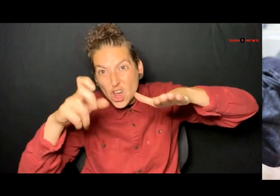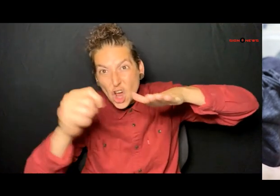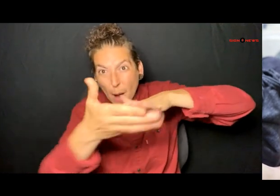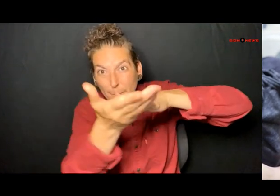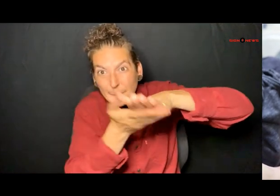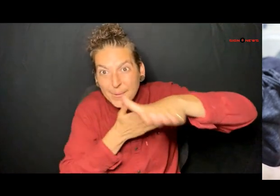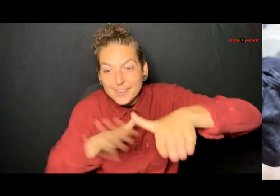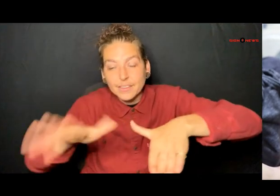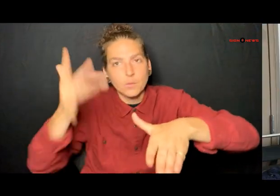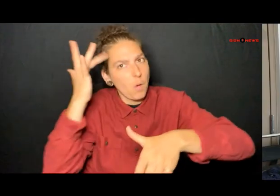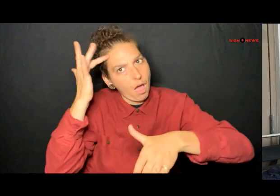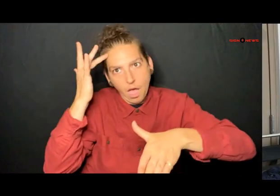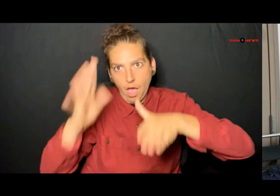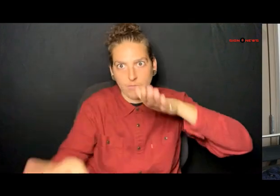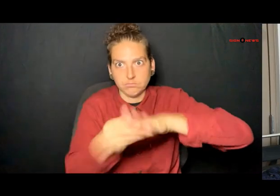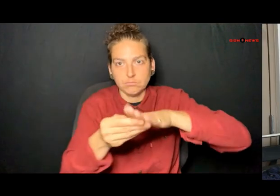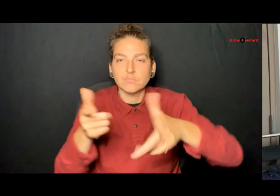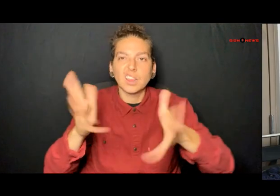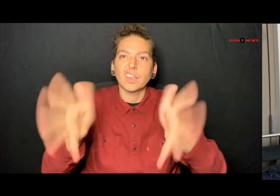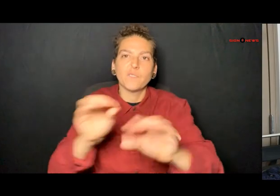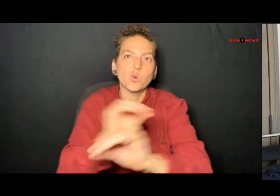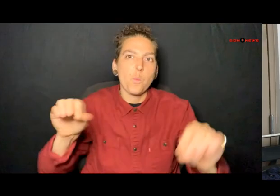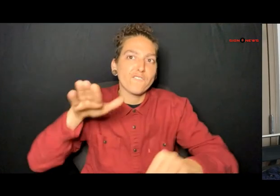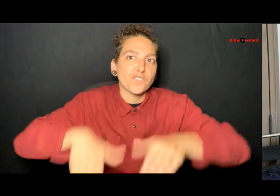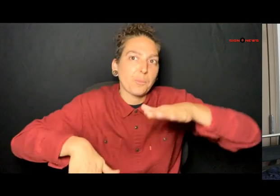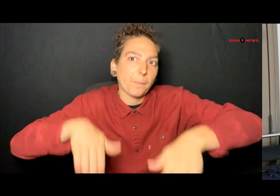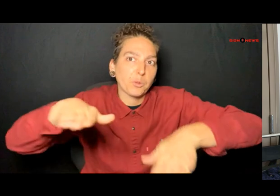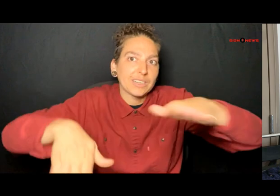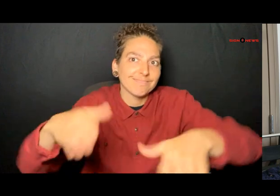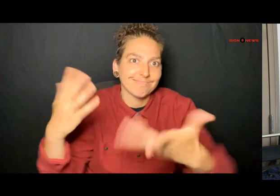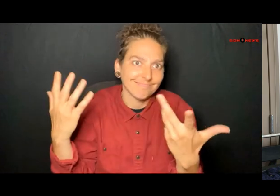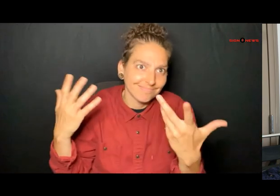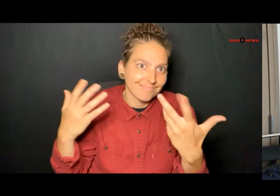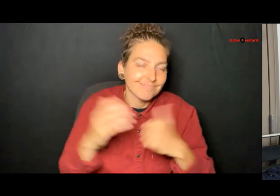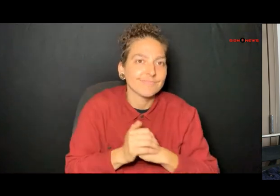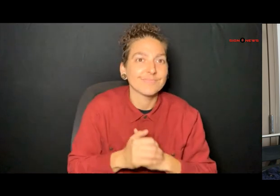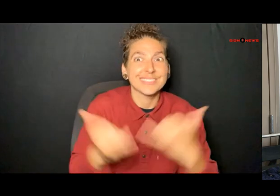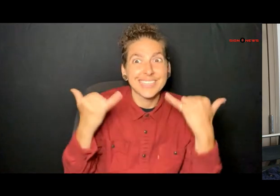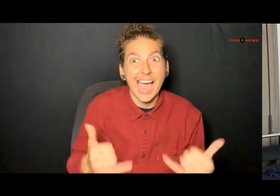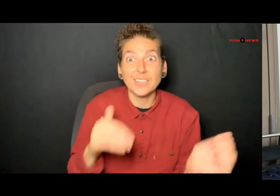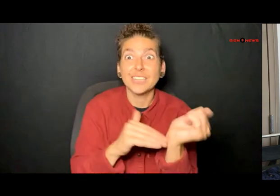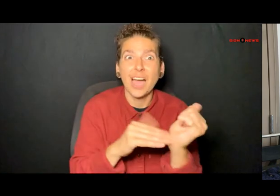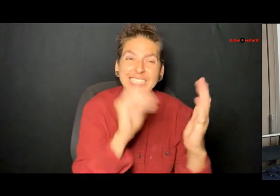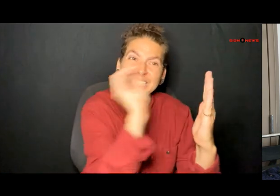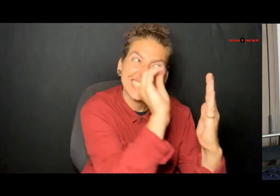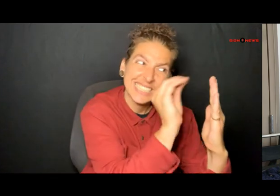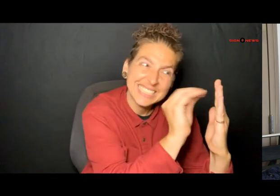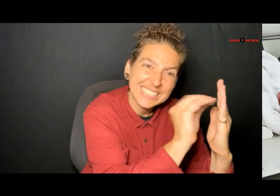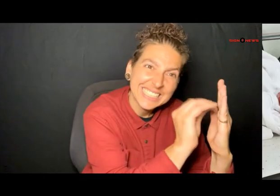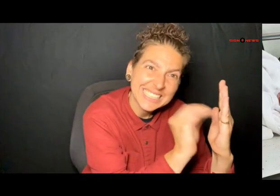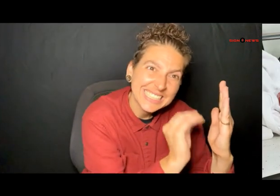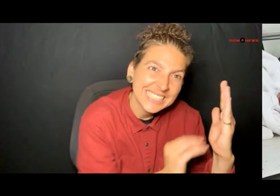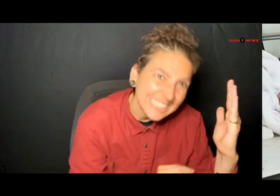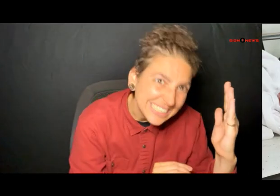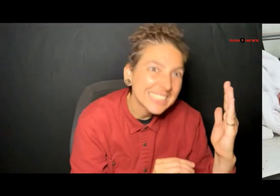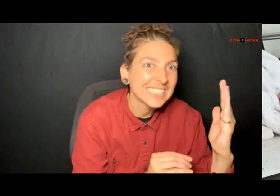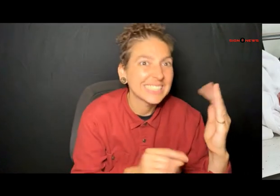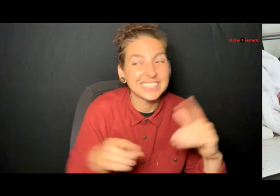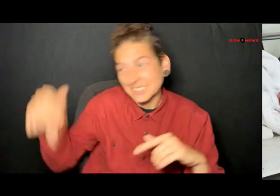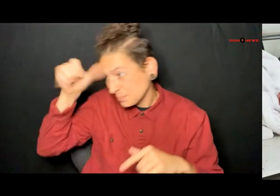one by one the items of both the man and the woman are documented all are clues about